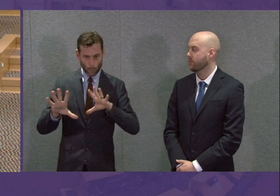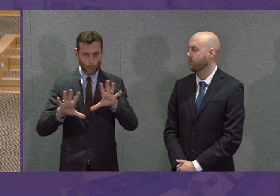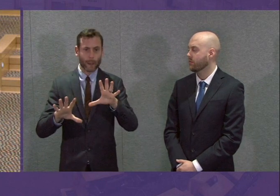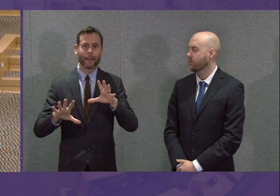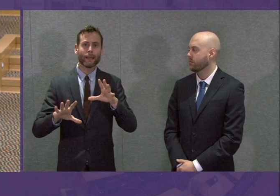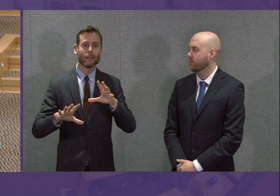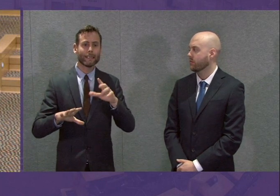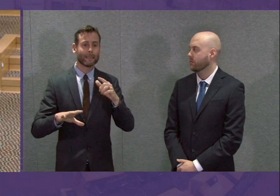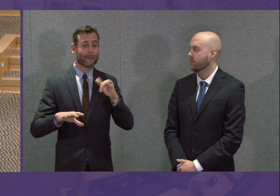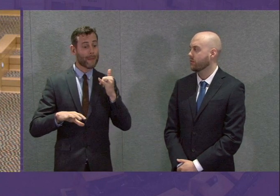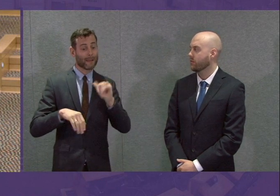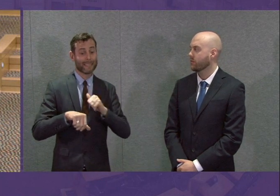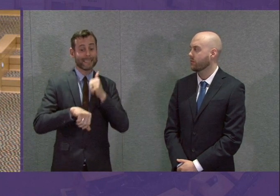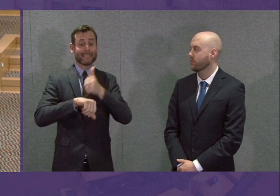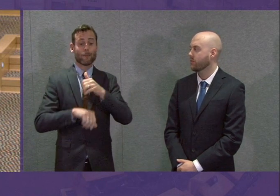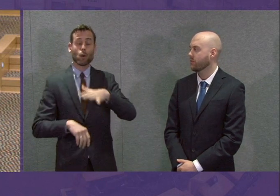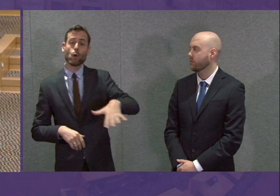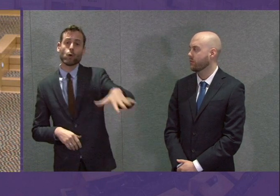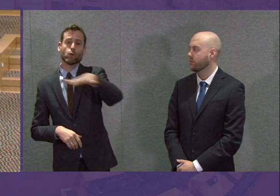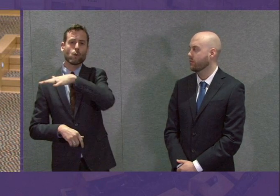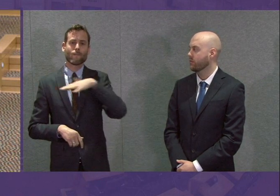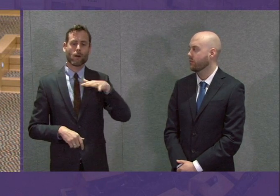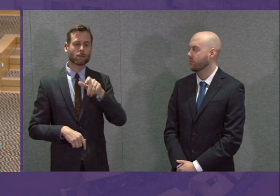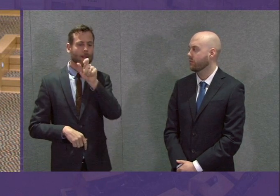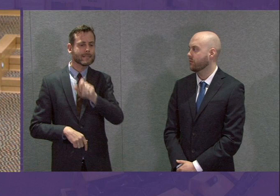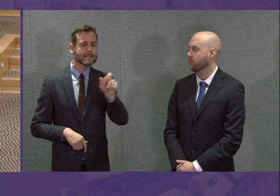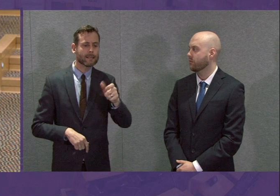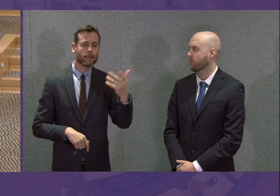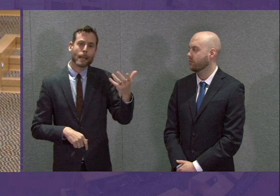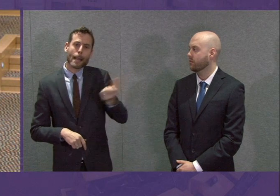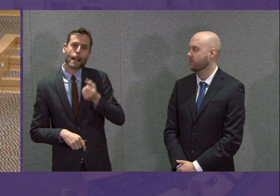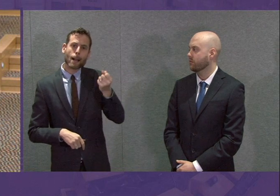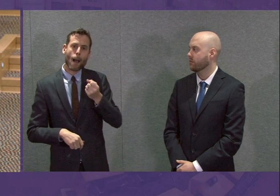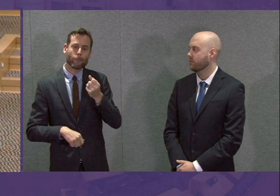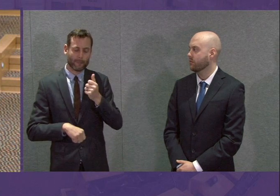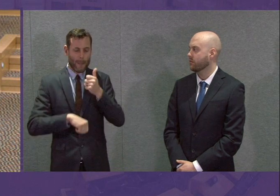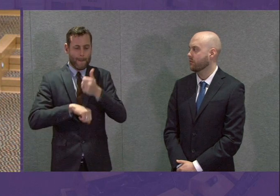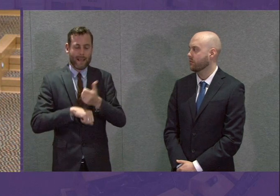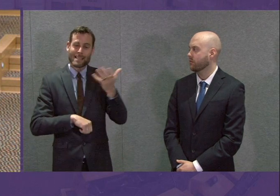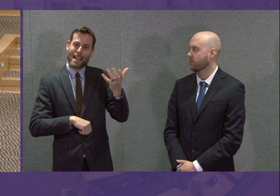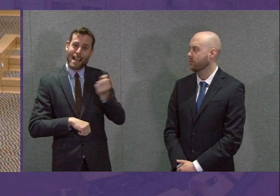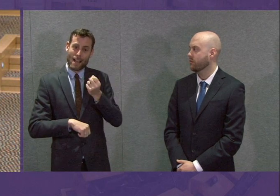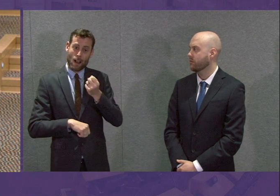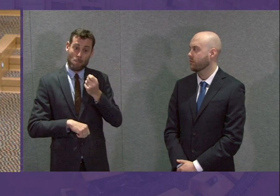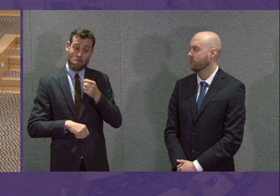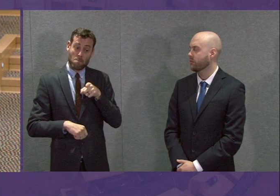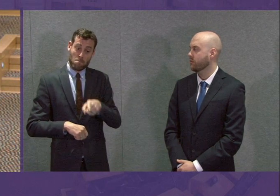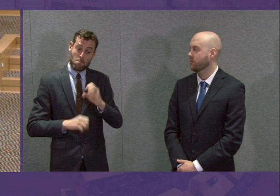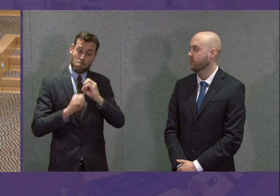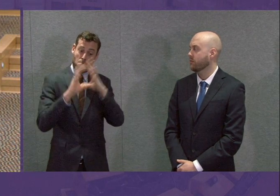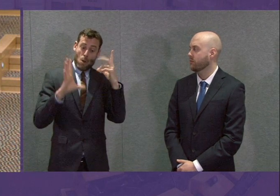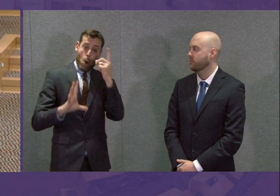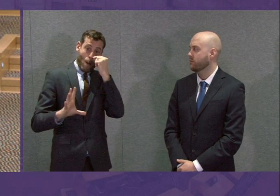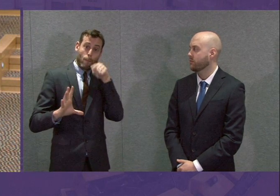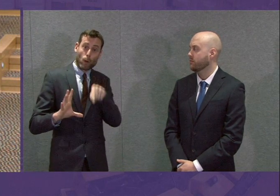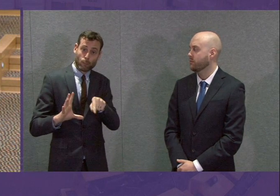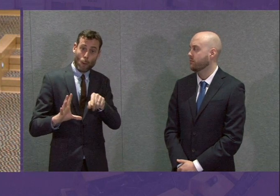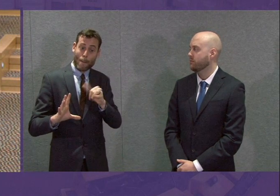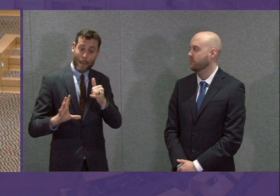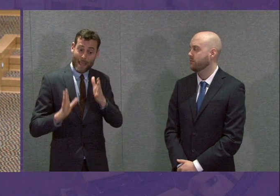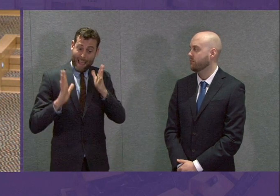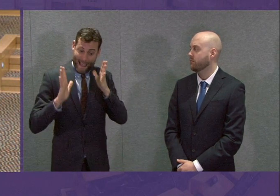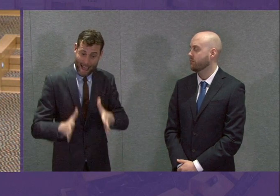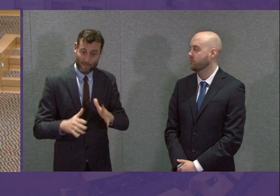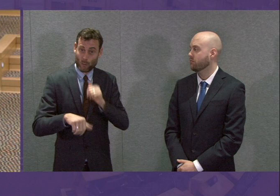citizens' income, basic income approach is the right thing to seek to do and it may be absolutely the necessary thing to do. So we will